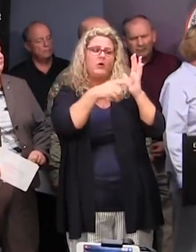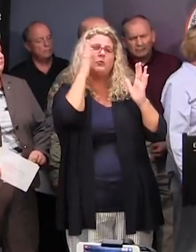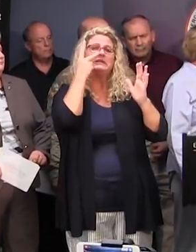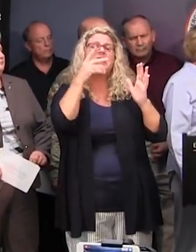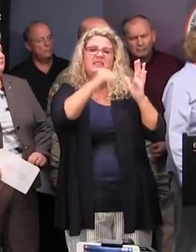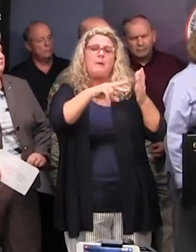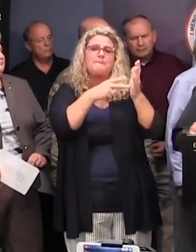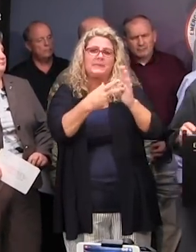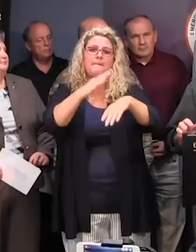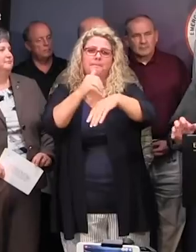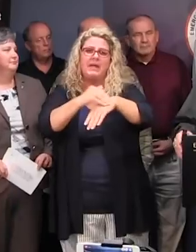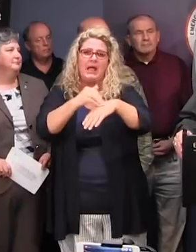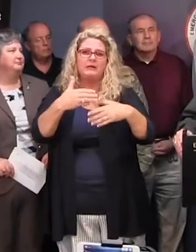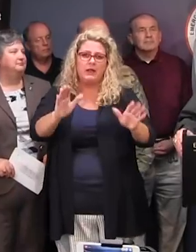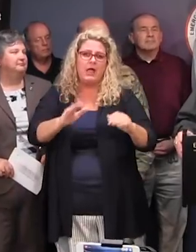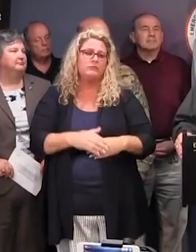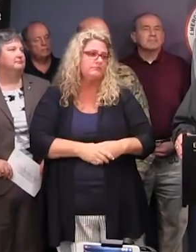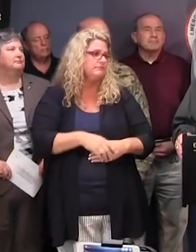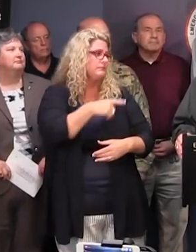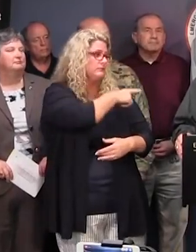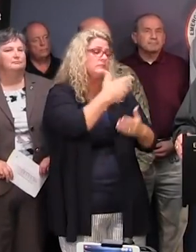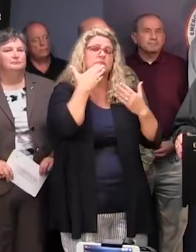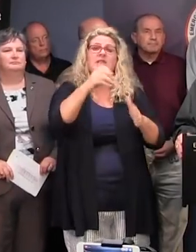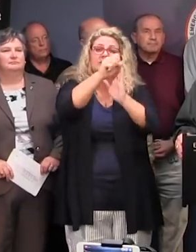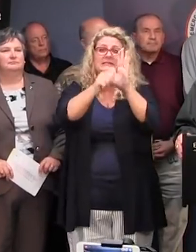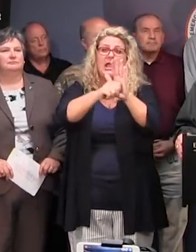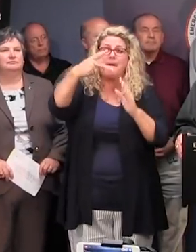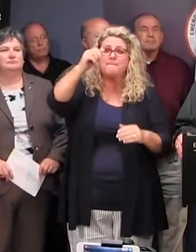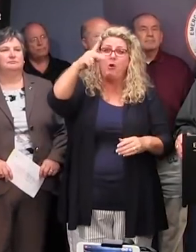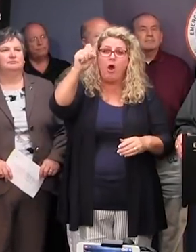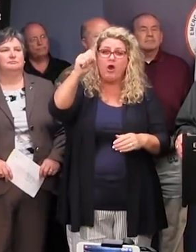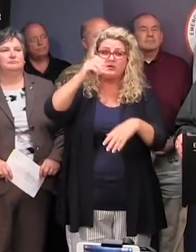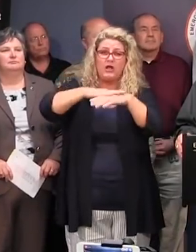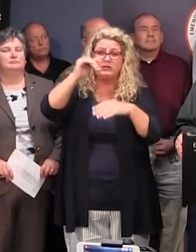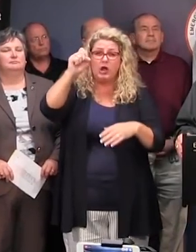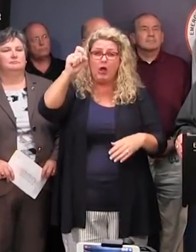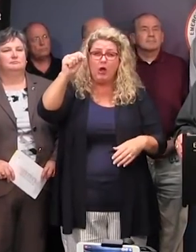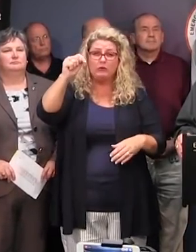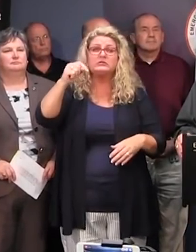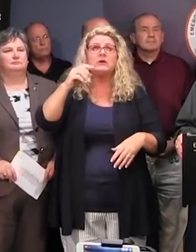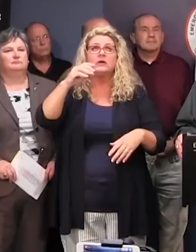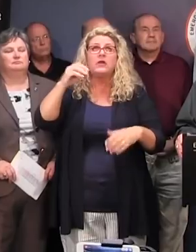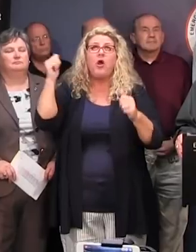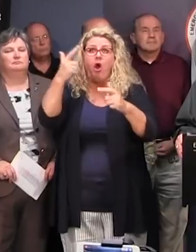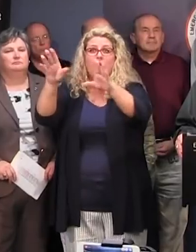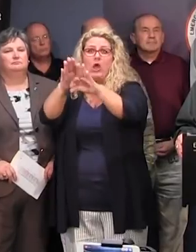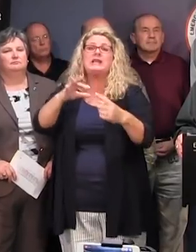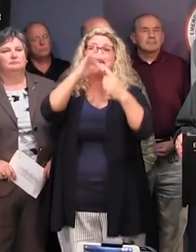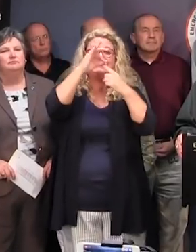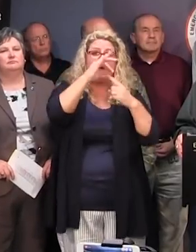Tourism. Thank you, Governor. All state parks along the coast are now closed with the exception of Hunting Island and Buford County.